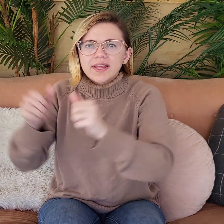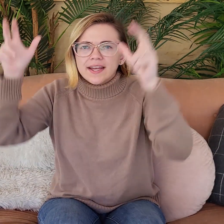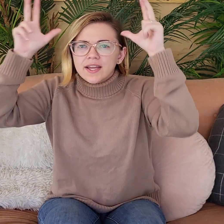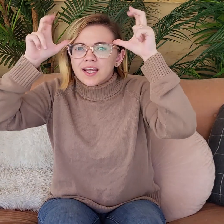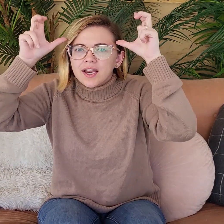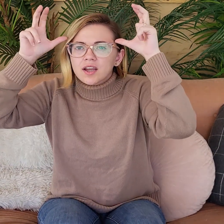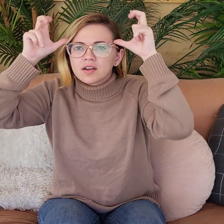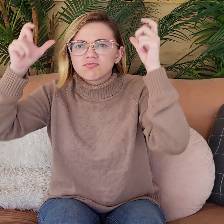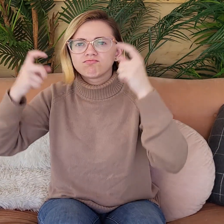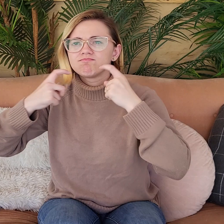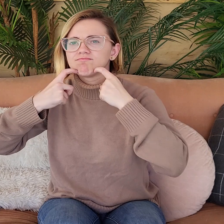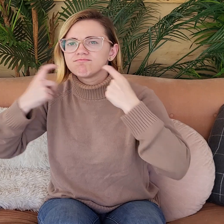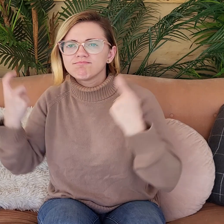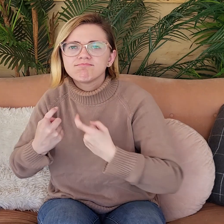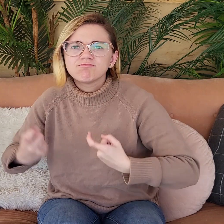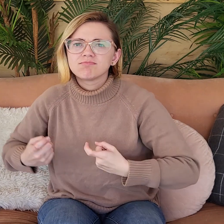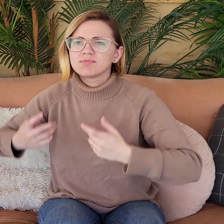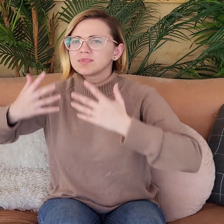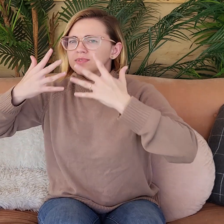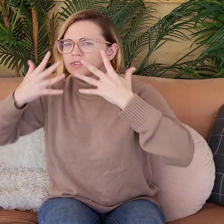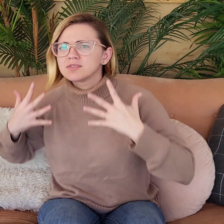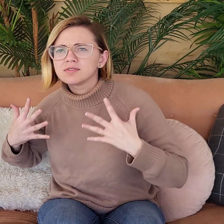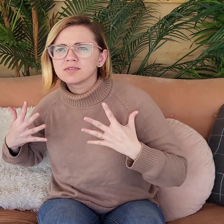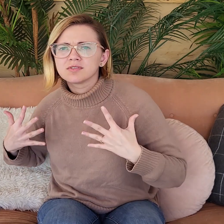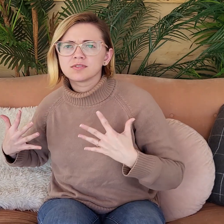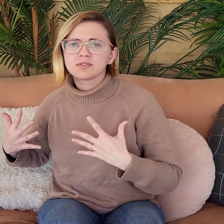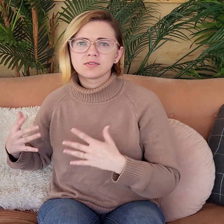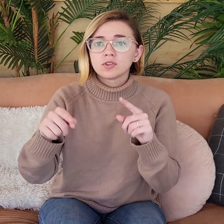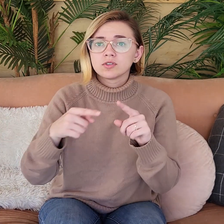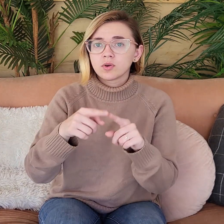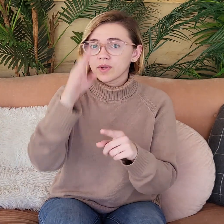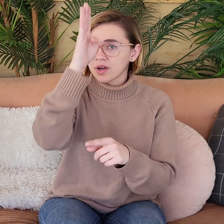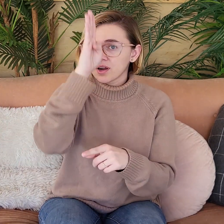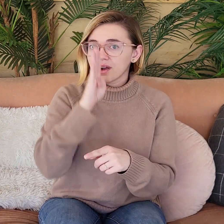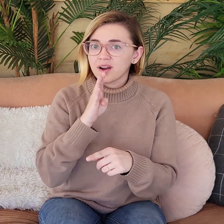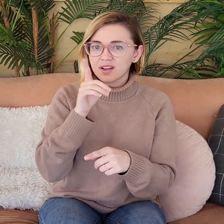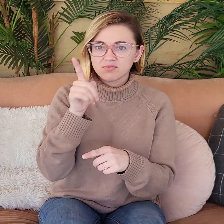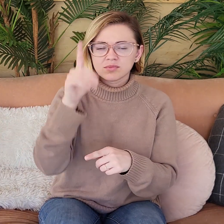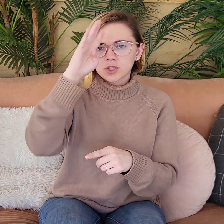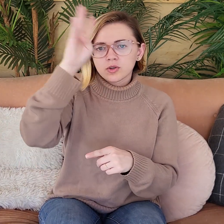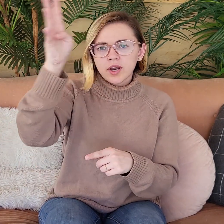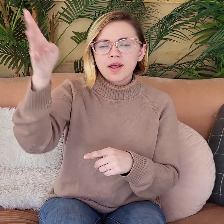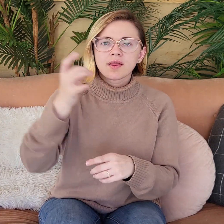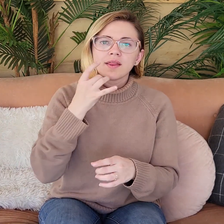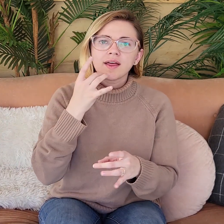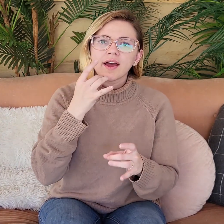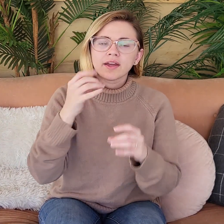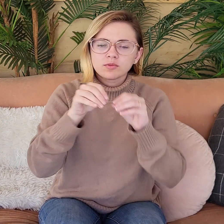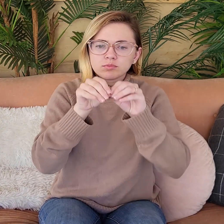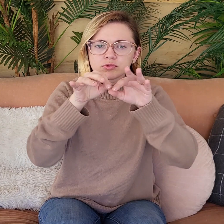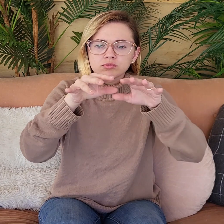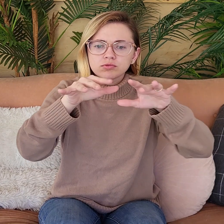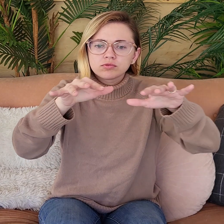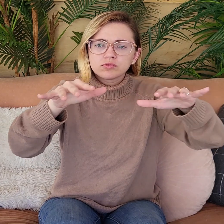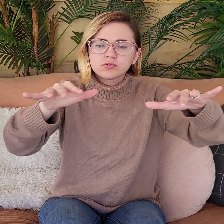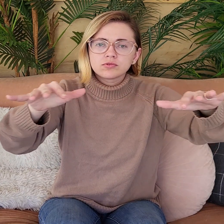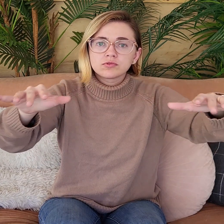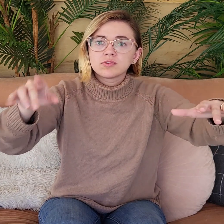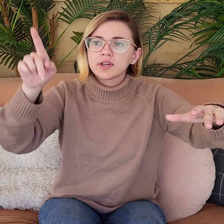have the darkness, which is typically associated with evil, sin, and sadness. So, when God created the light